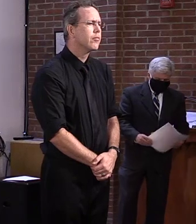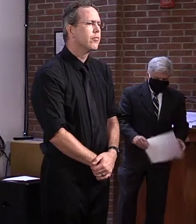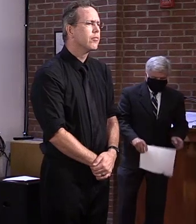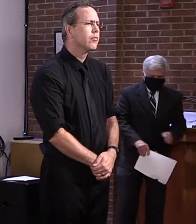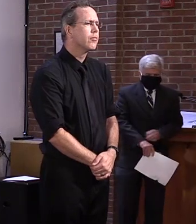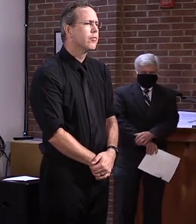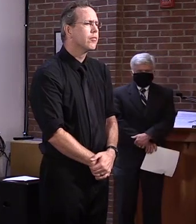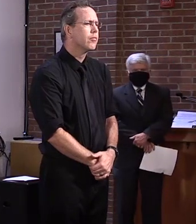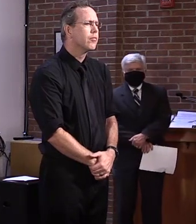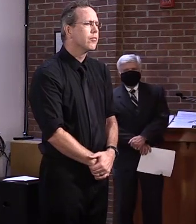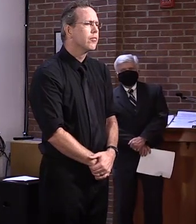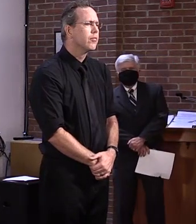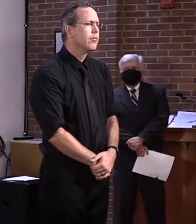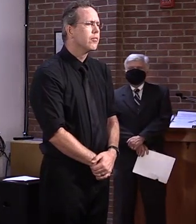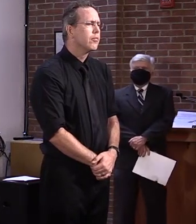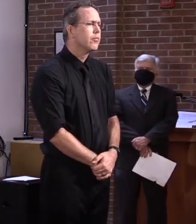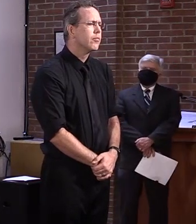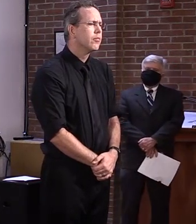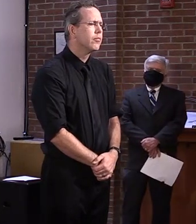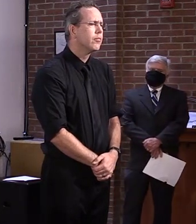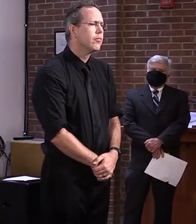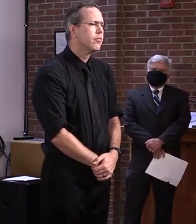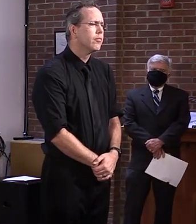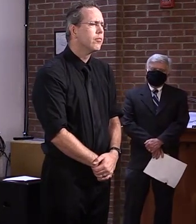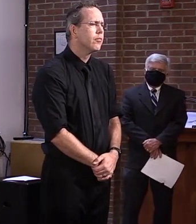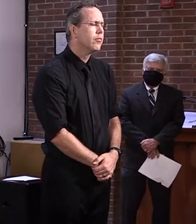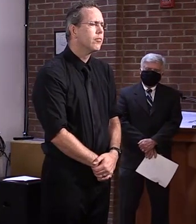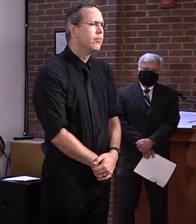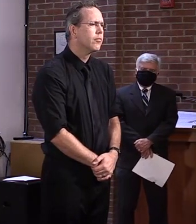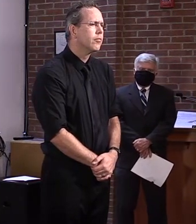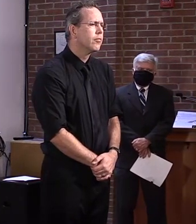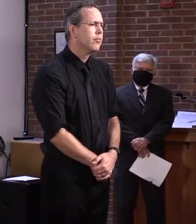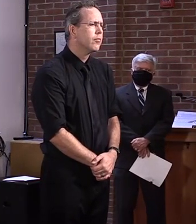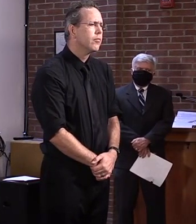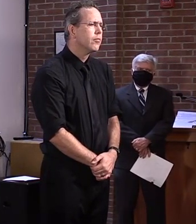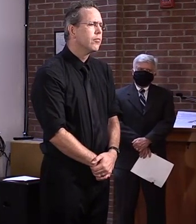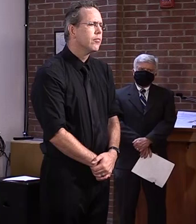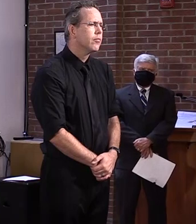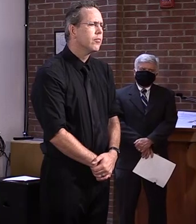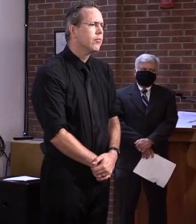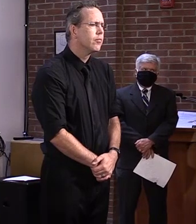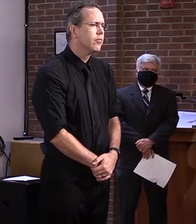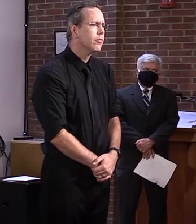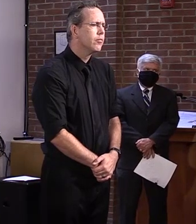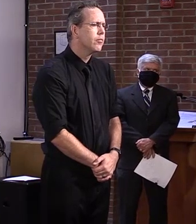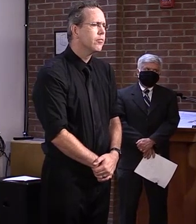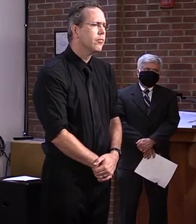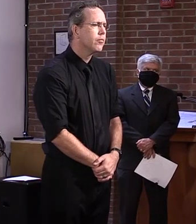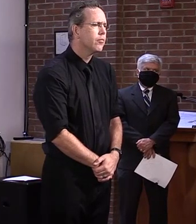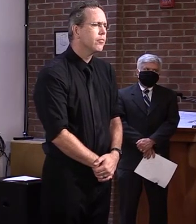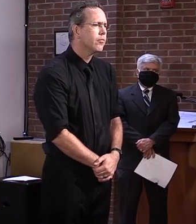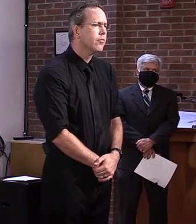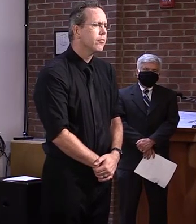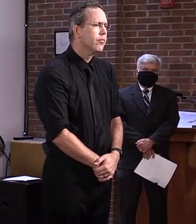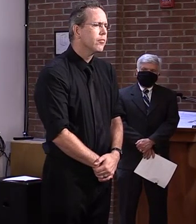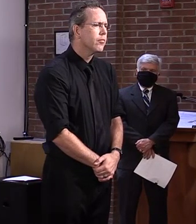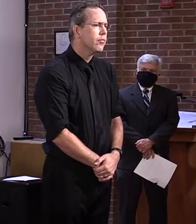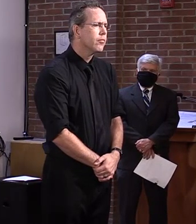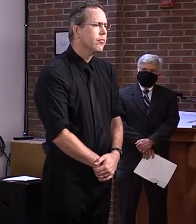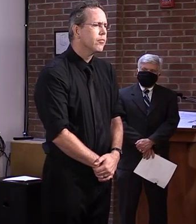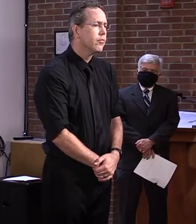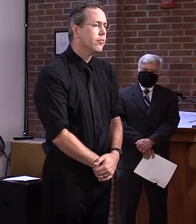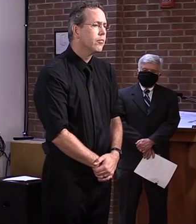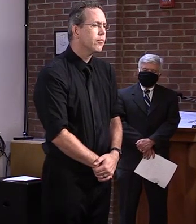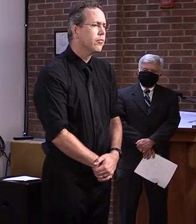of, of widespread, uh, or at least a significant number of, uh, fraudulent permit test